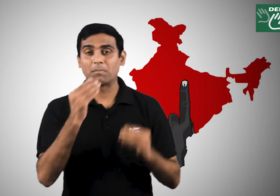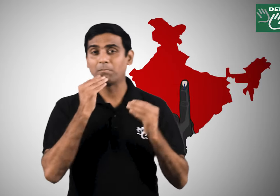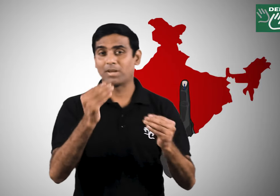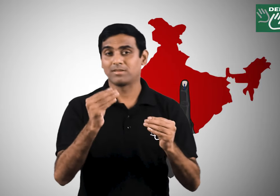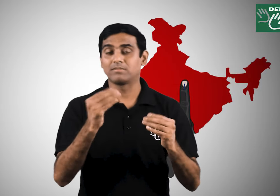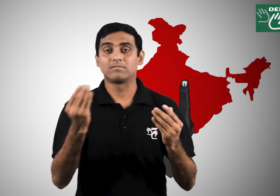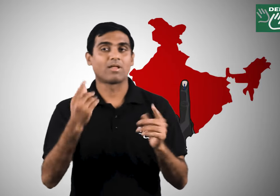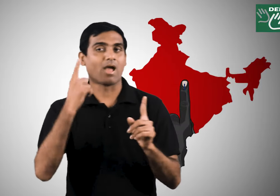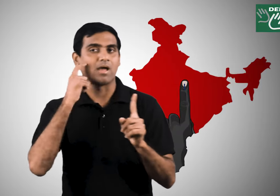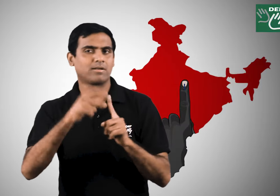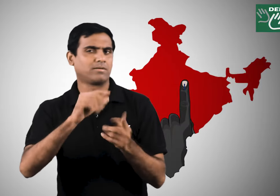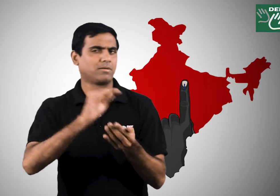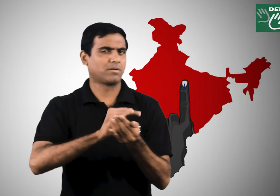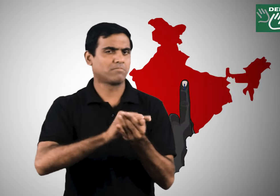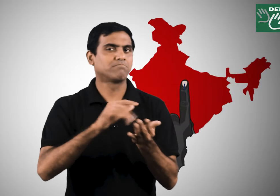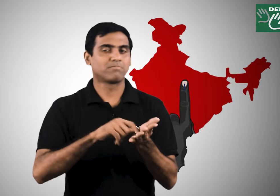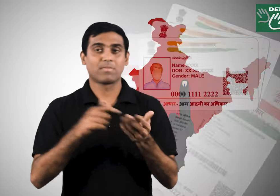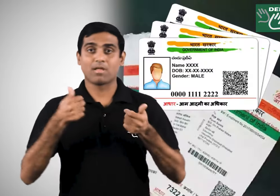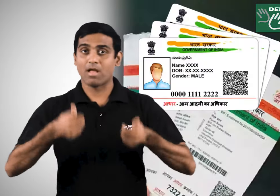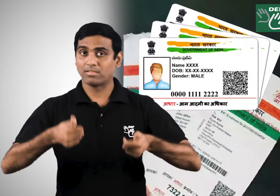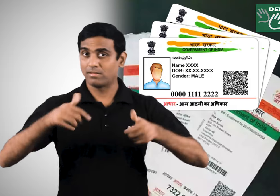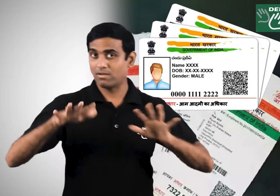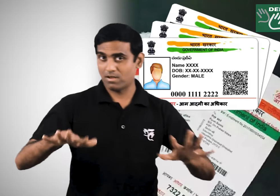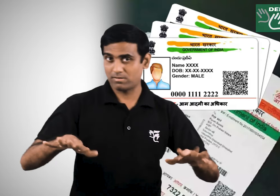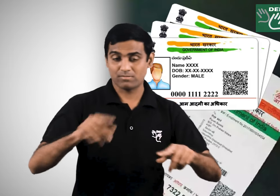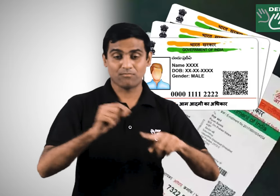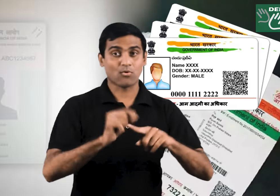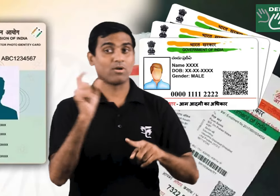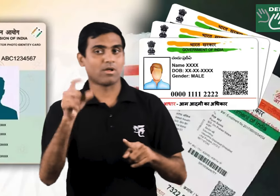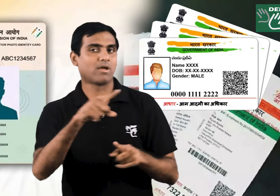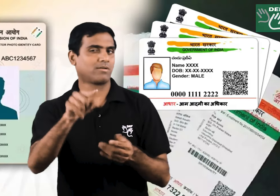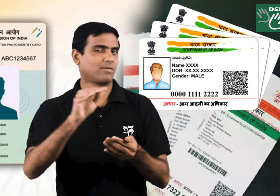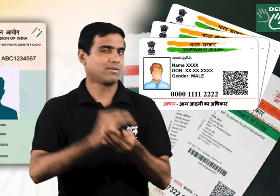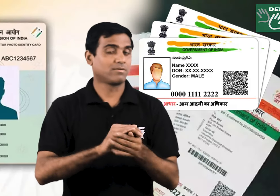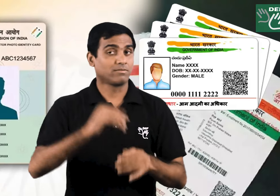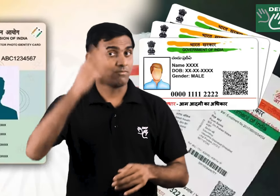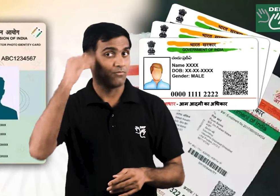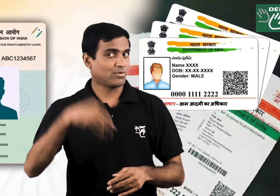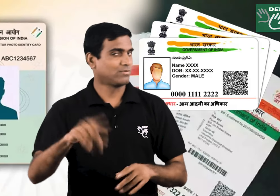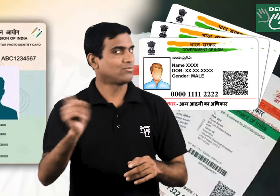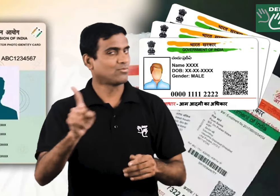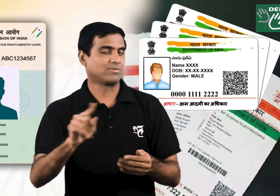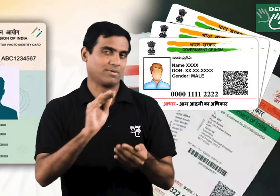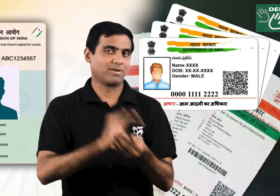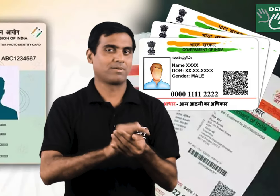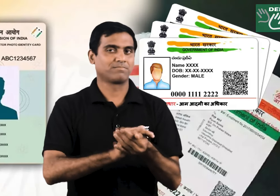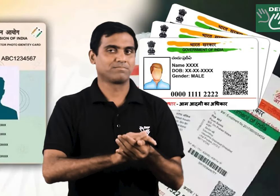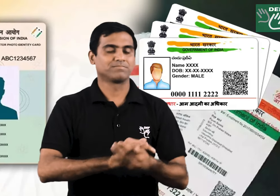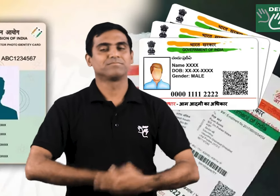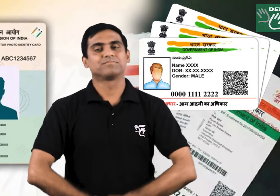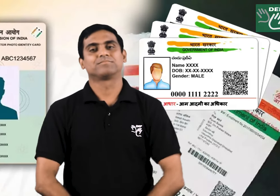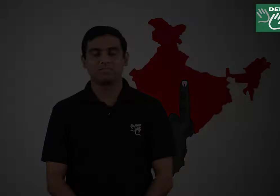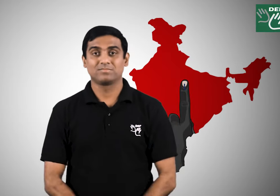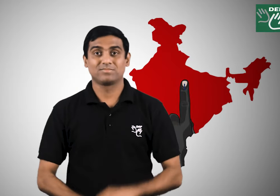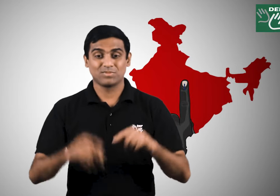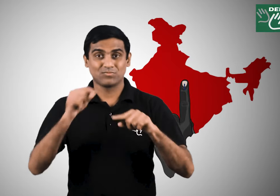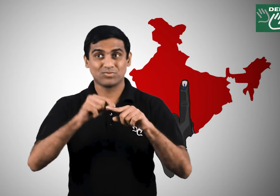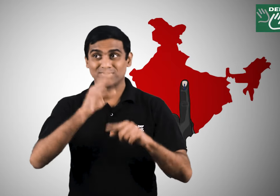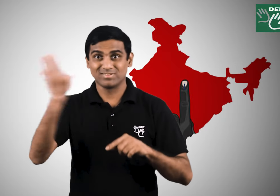valid identity card like the other card and the voter ID card as it is a mandatory mobile